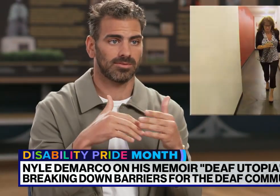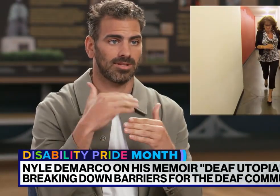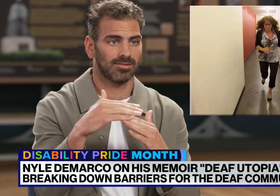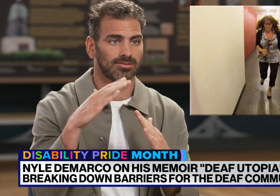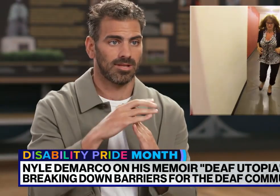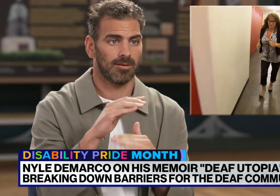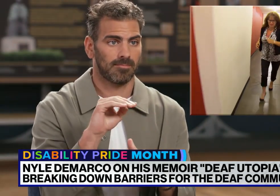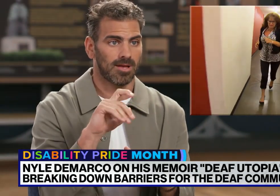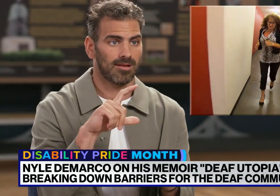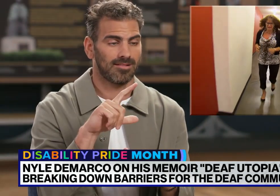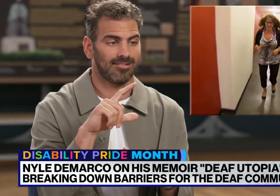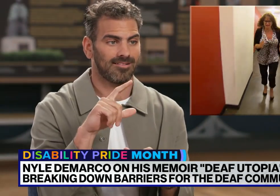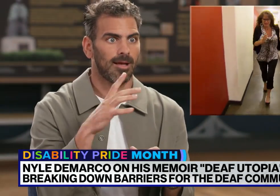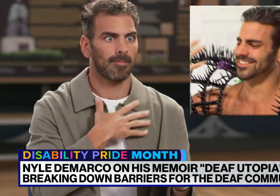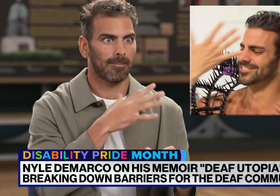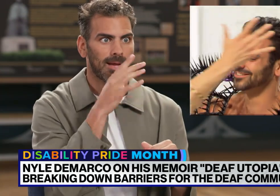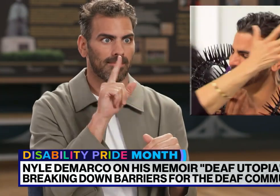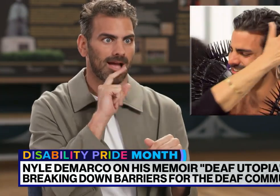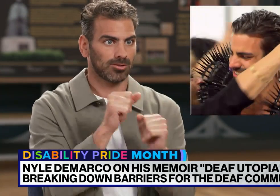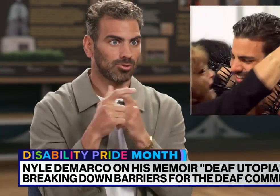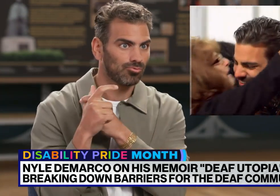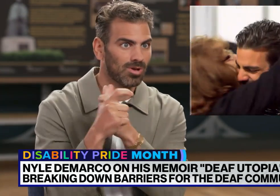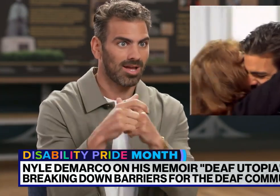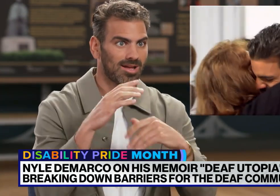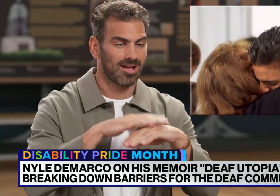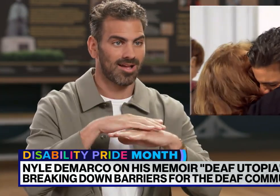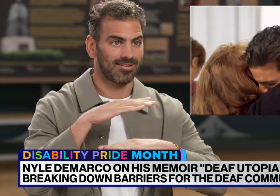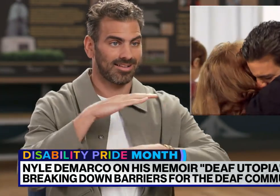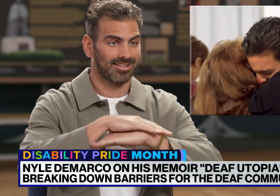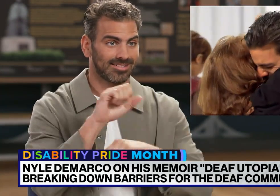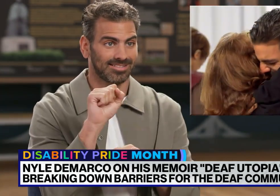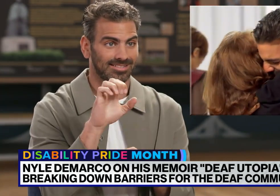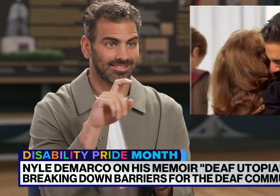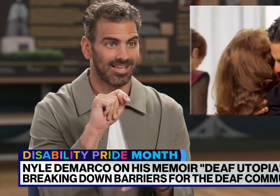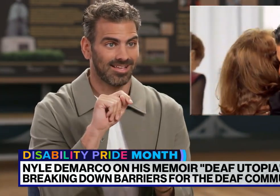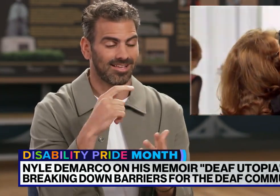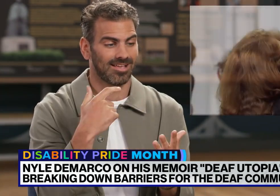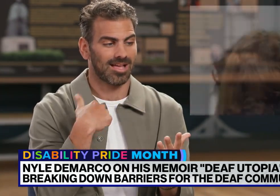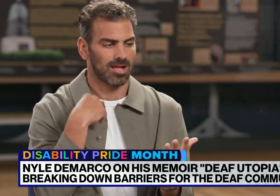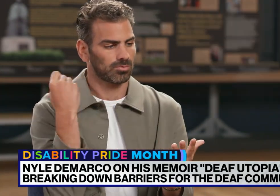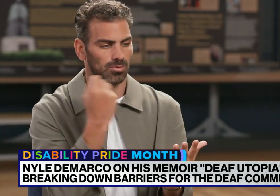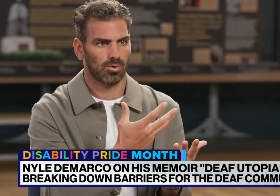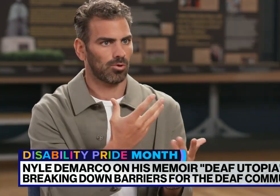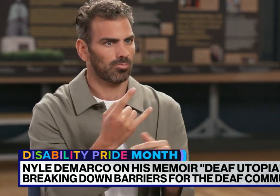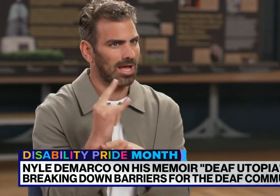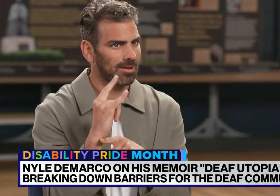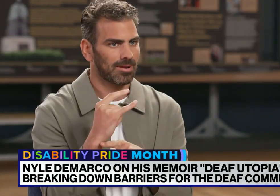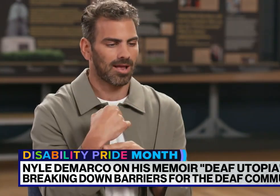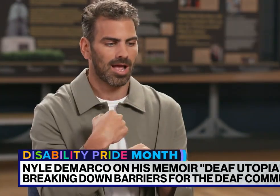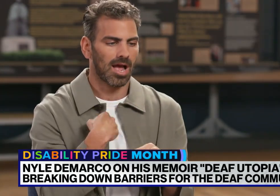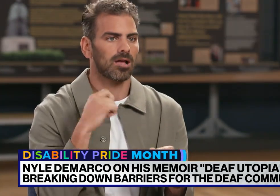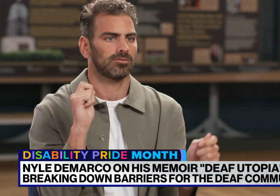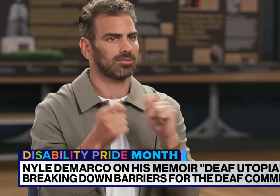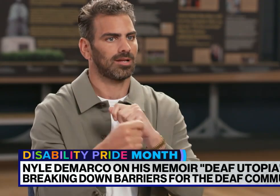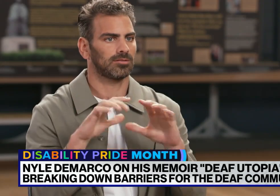ran backstage and she came on set and immediately I said, I want to change the world.